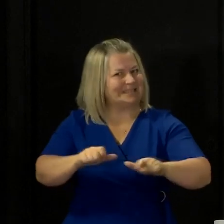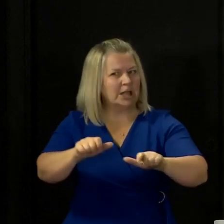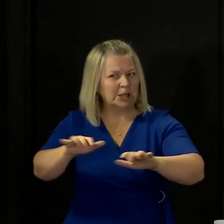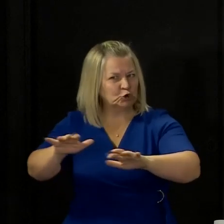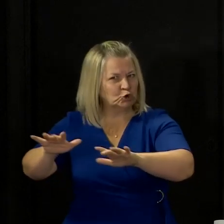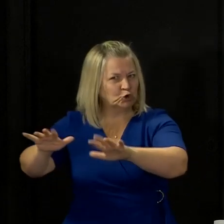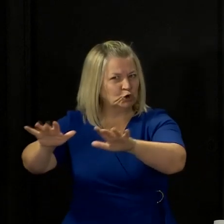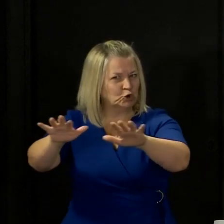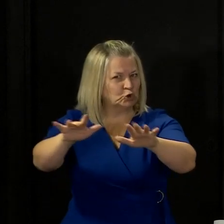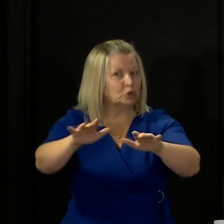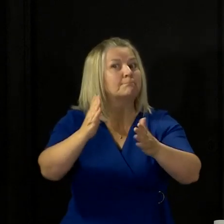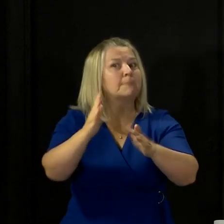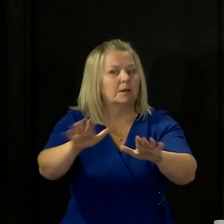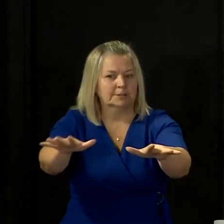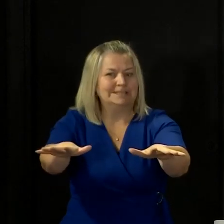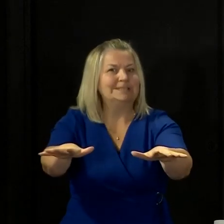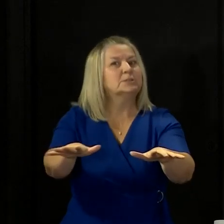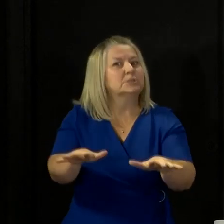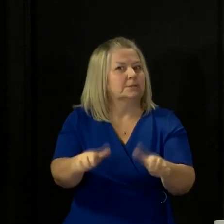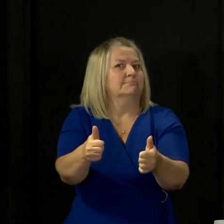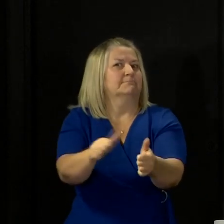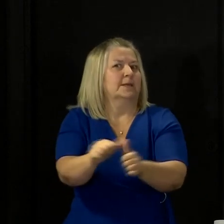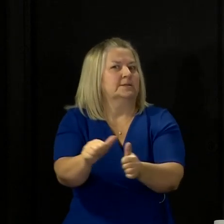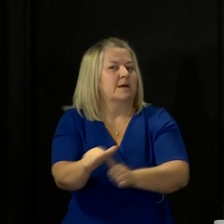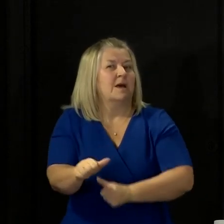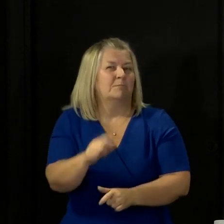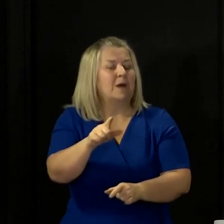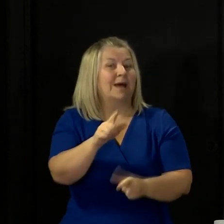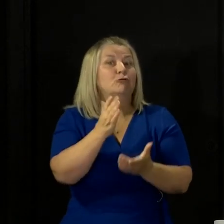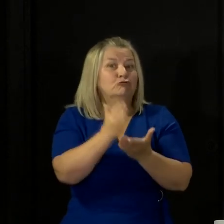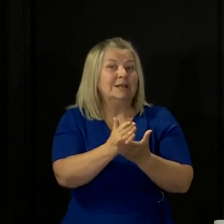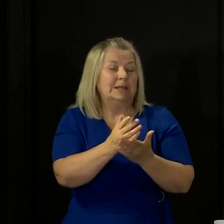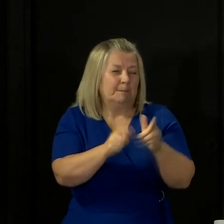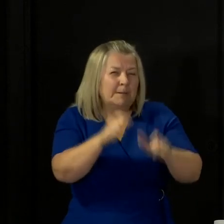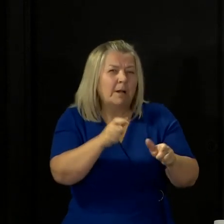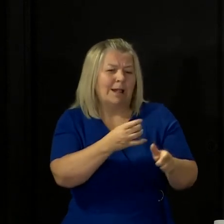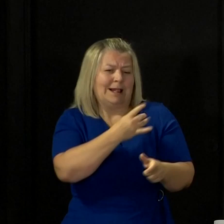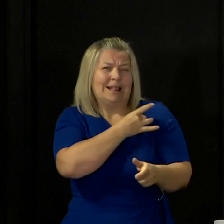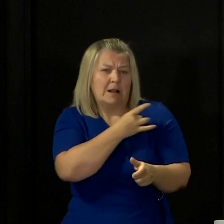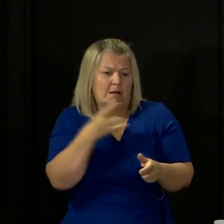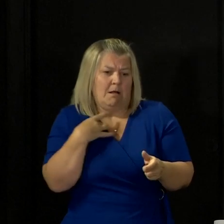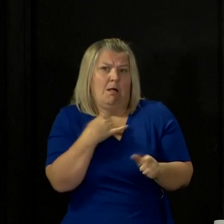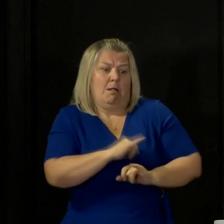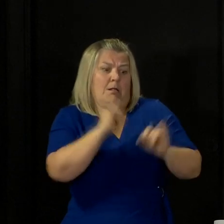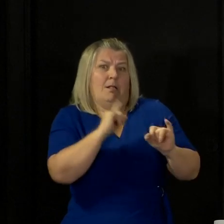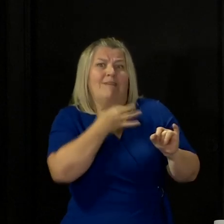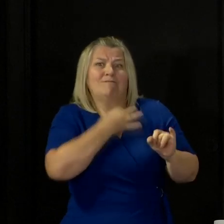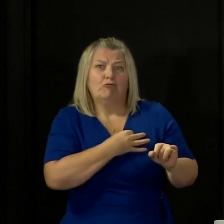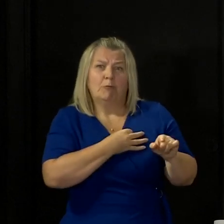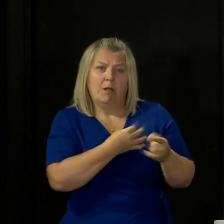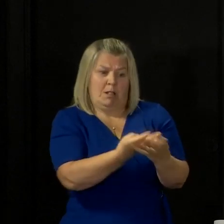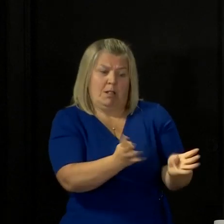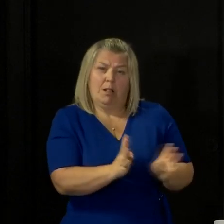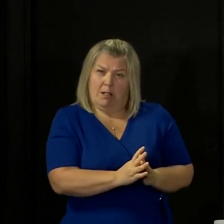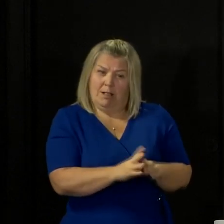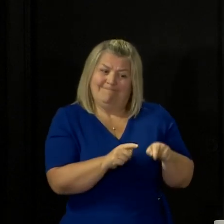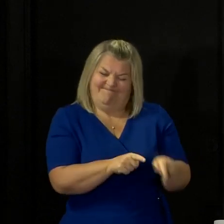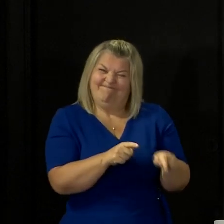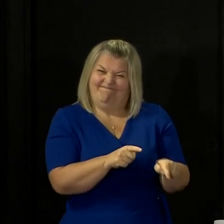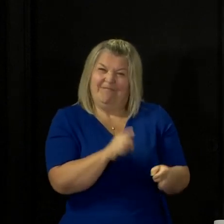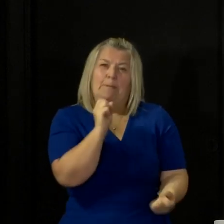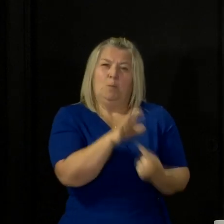especially to the most clinically vulnerable. And that's the key point I guess I want to make to you today at this point.